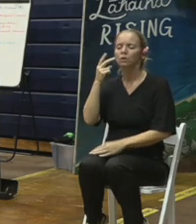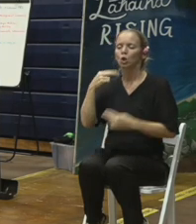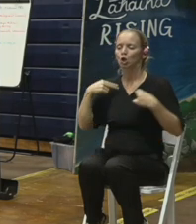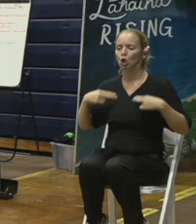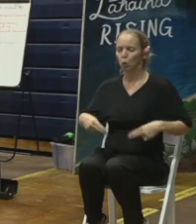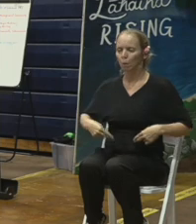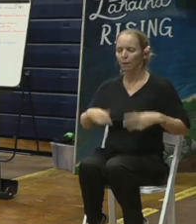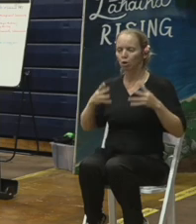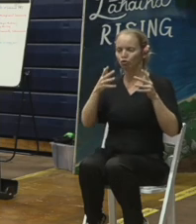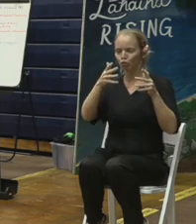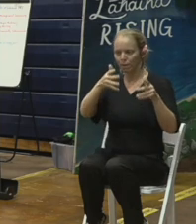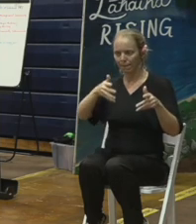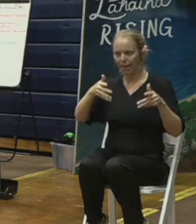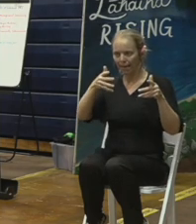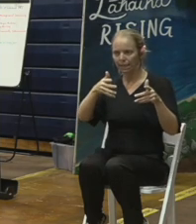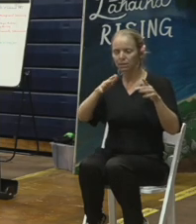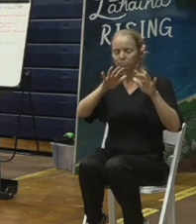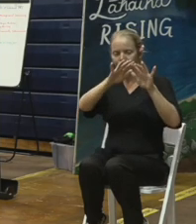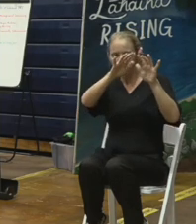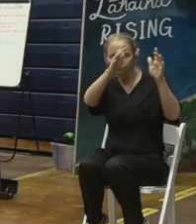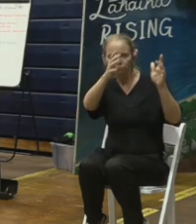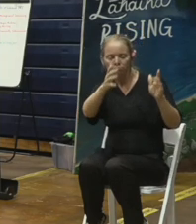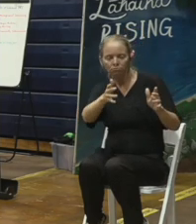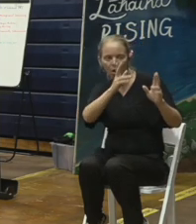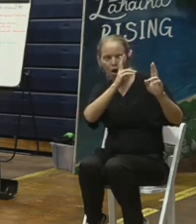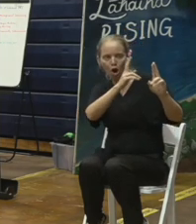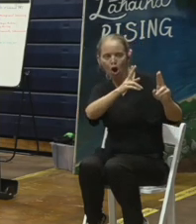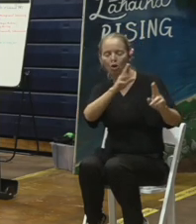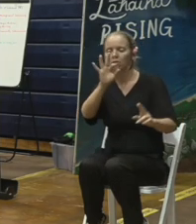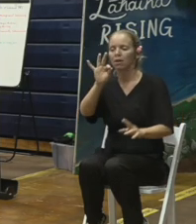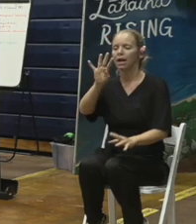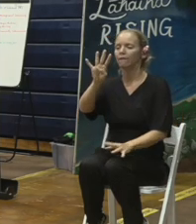94% of the people agree with that